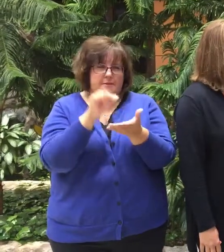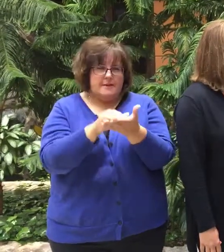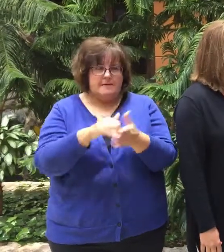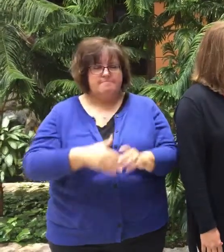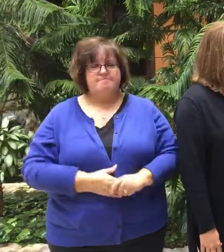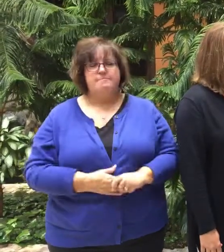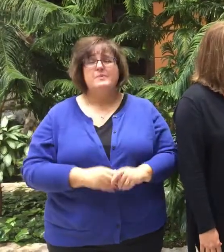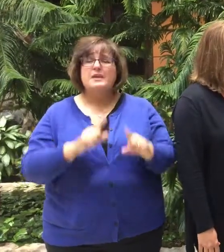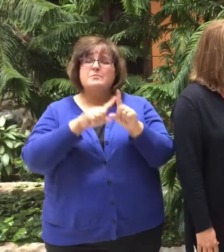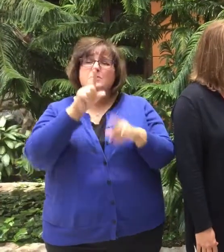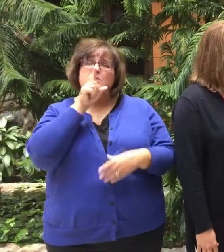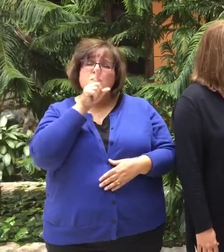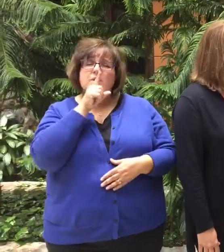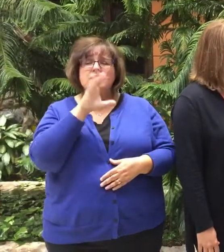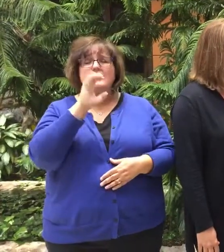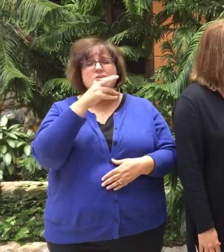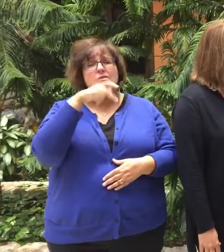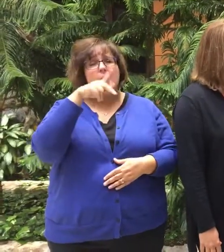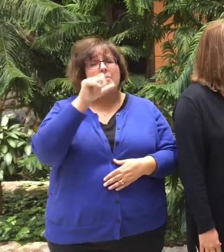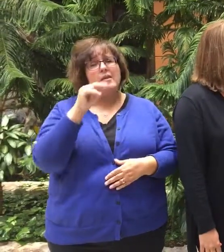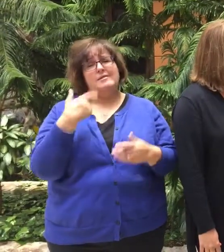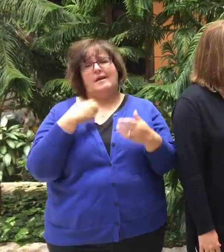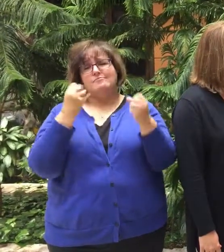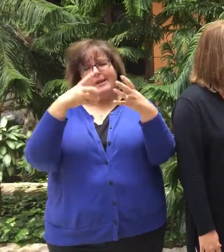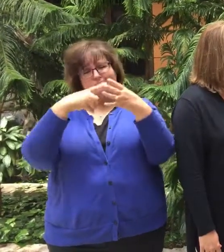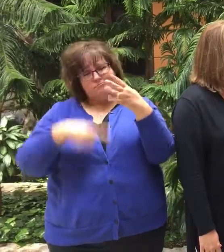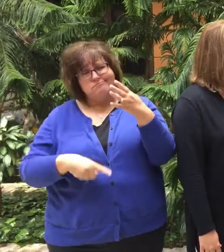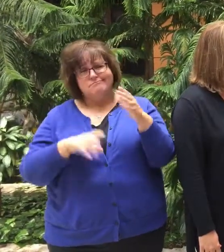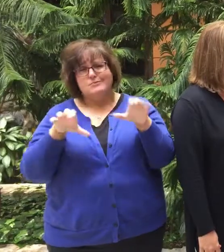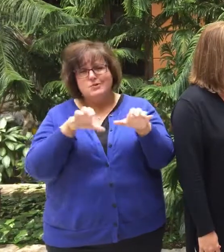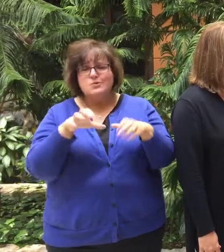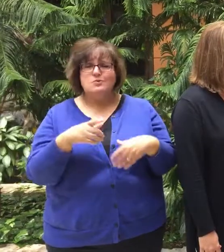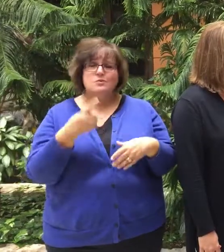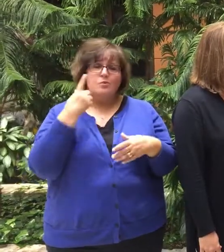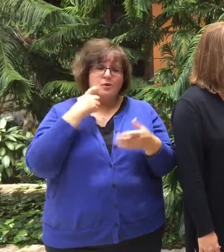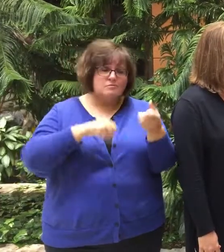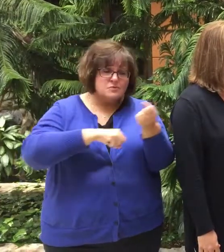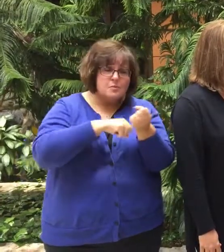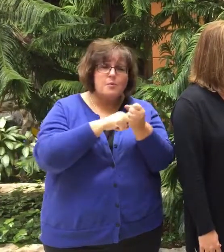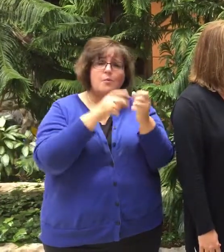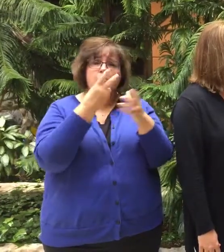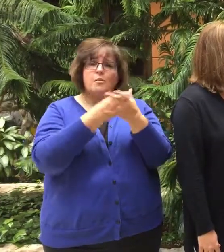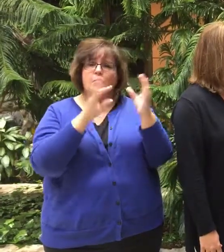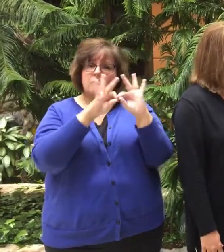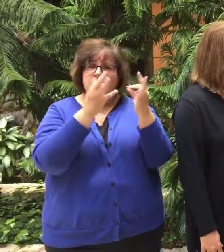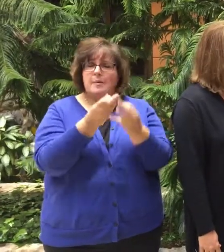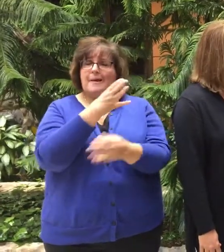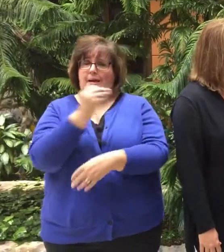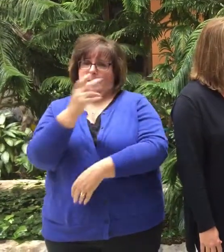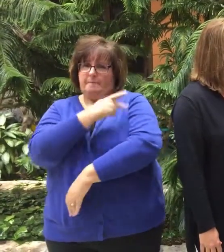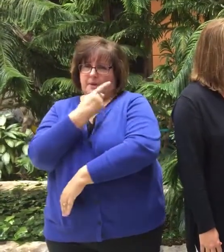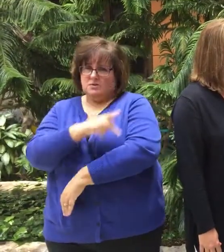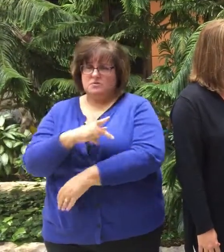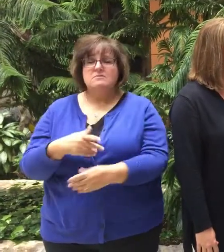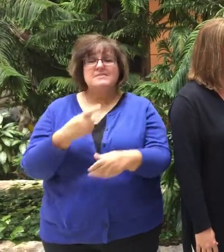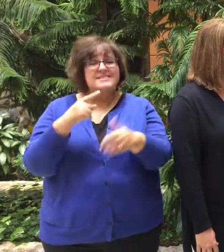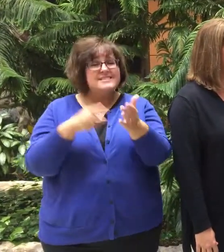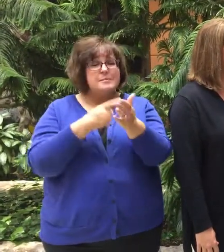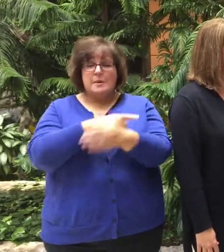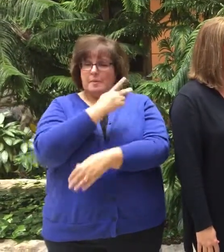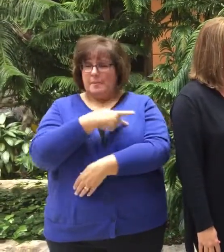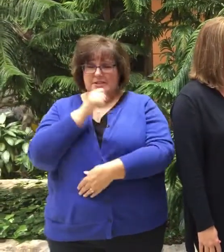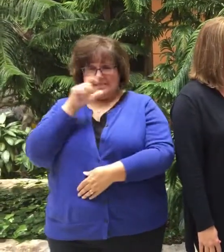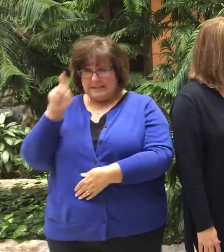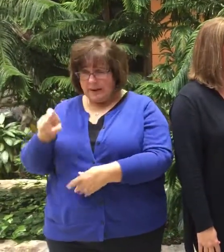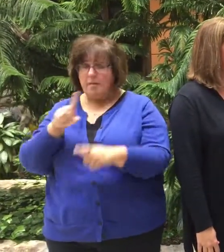that. But actually chaplains do quite a bit. We're there for both patients and families because sometimes the patient doesn't